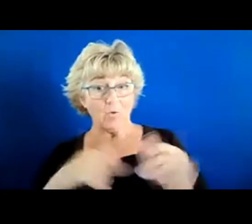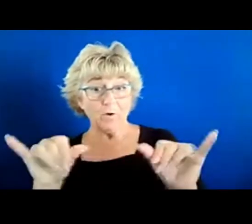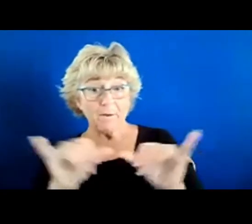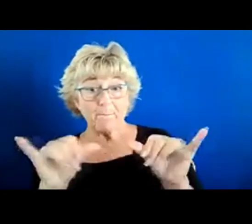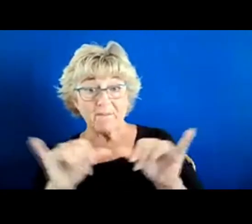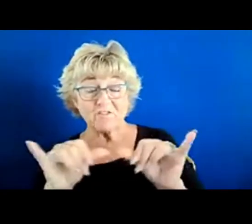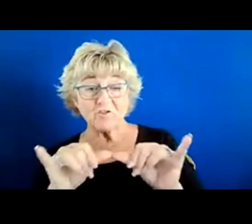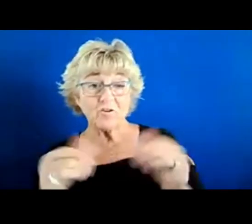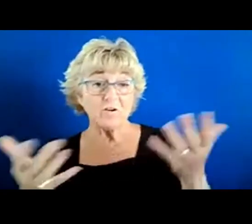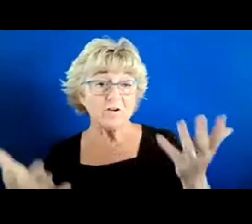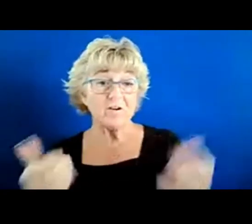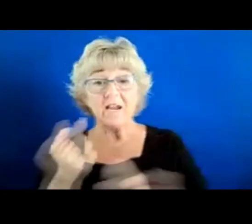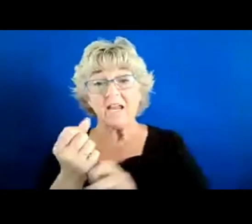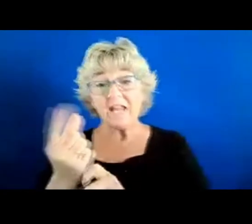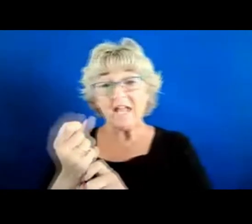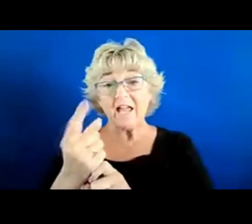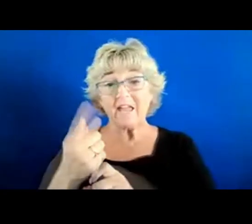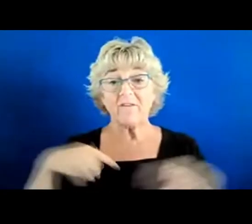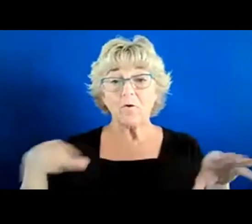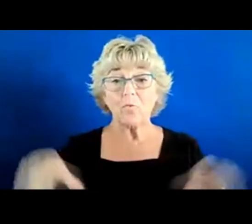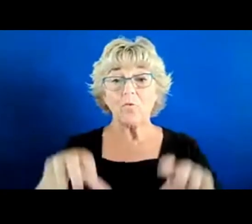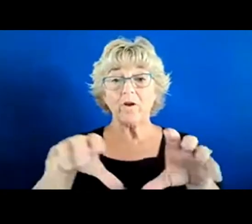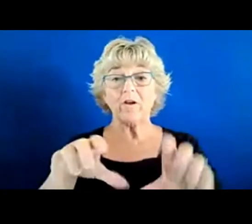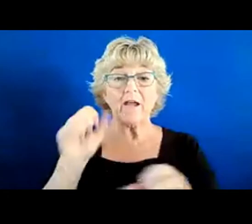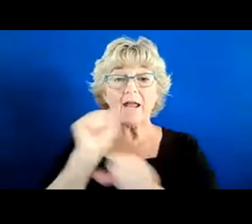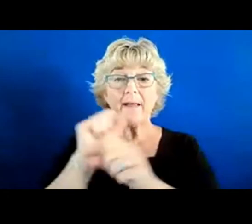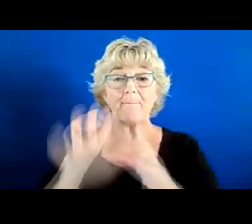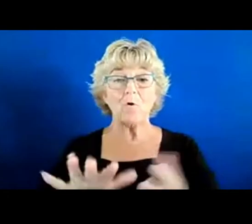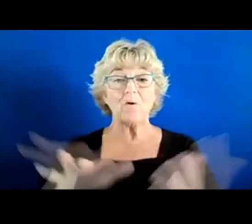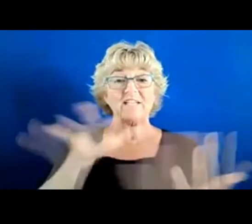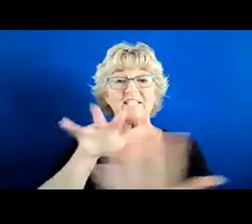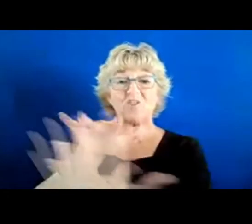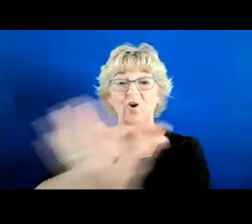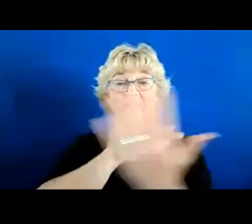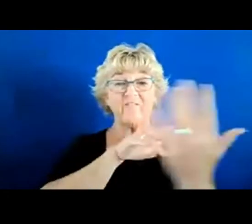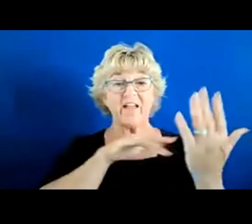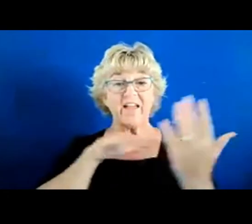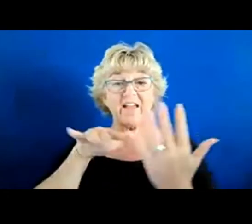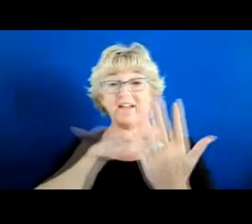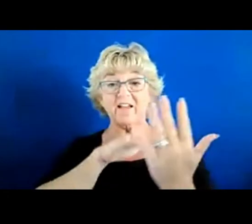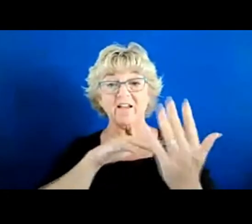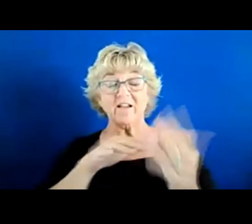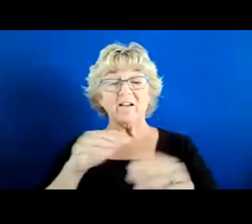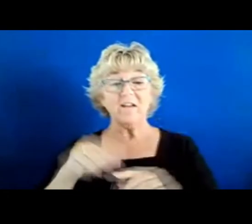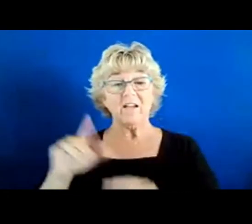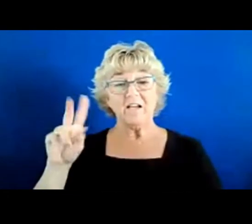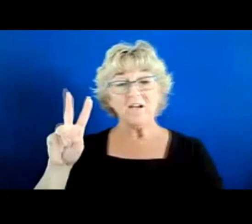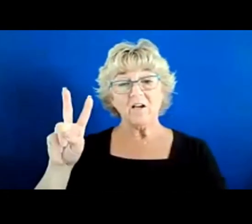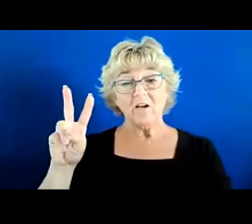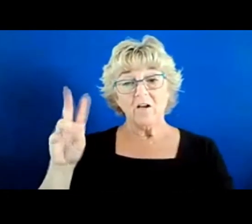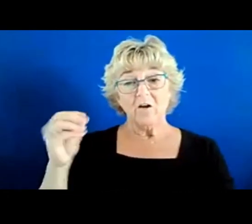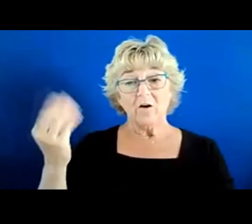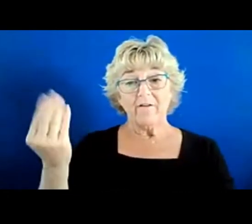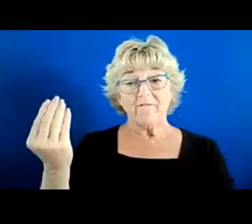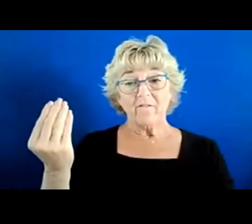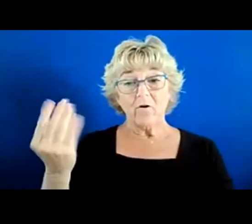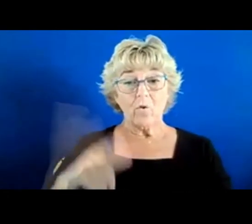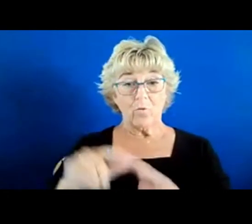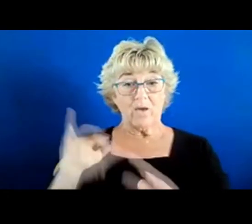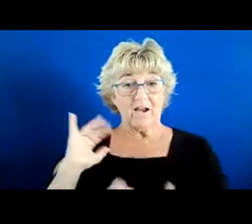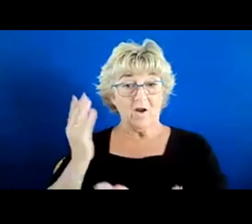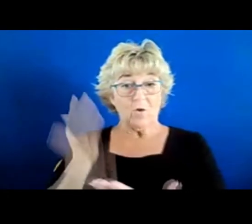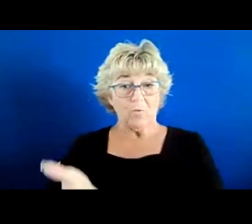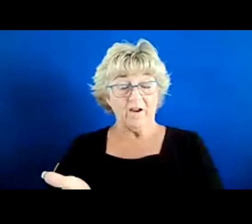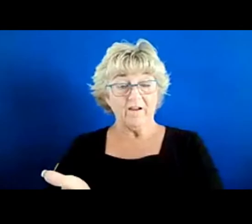right? So, every year, we conduct an employee survey. And in 2014, when I arrived,